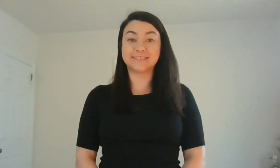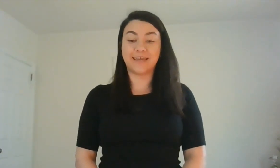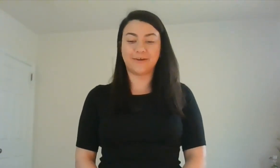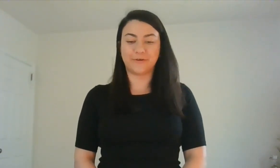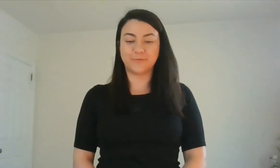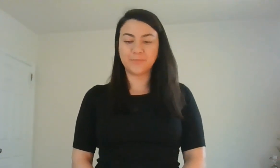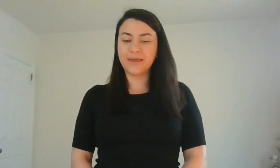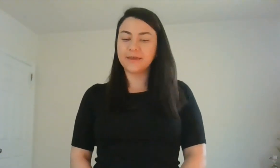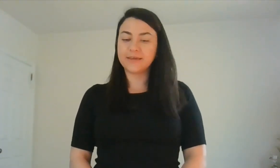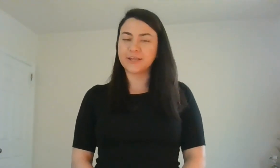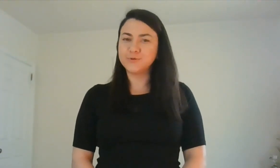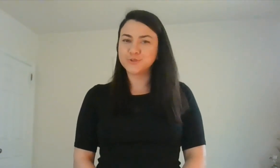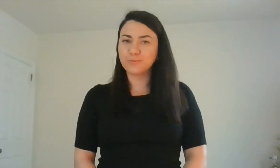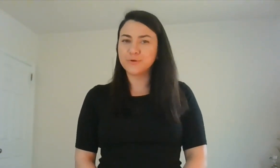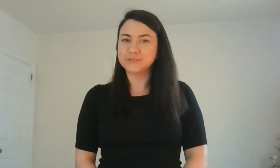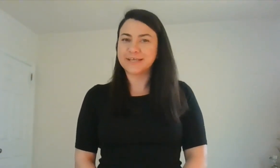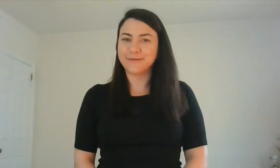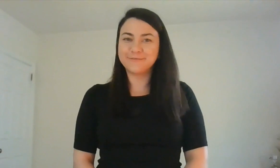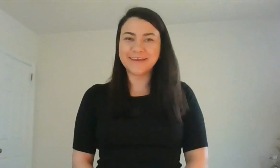scared. Can you show me your scared face?